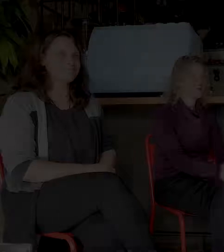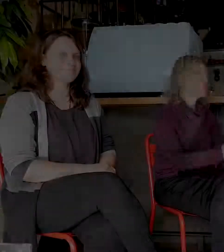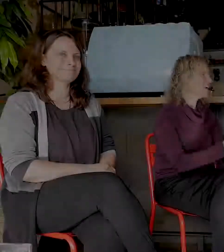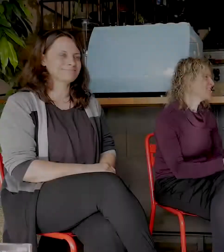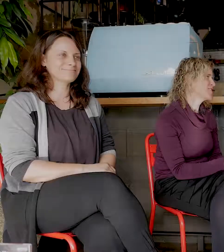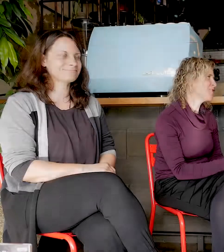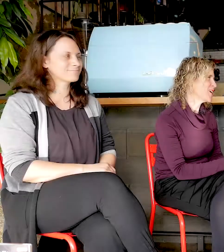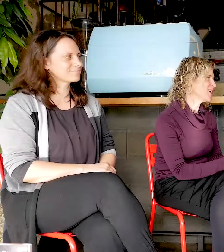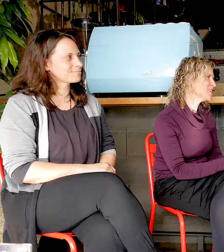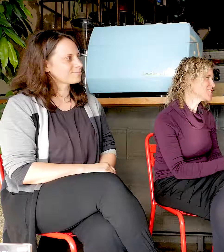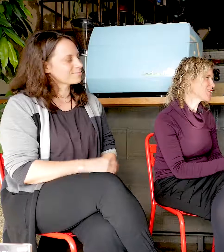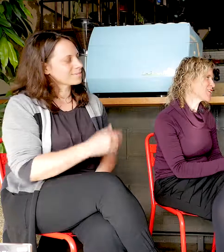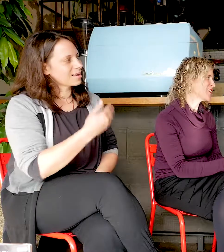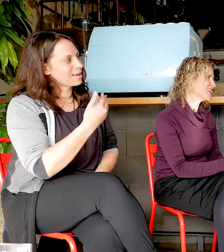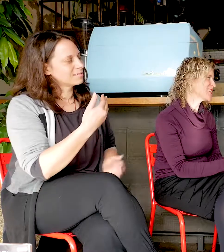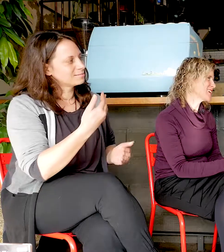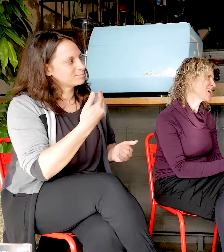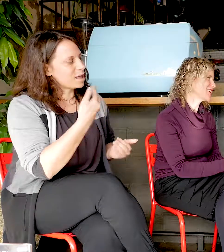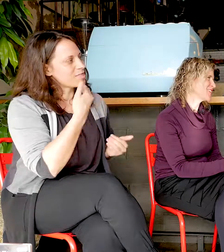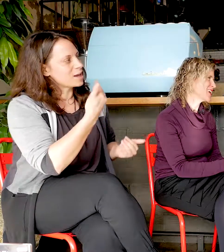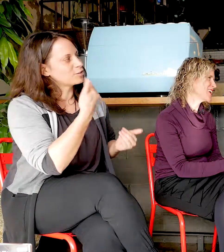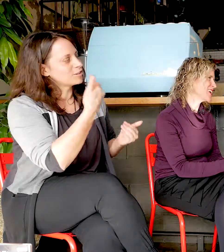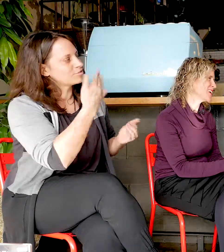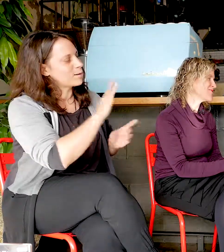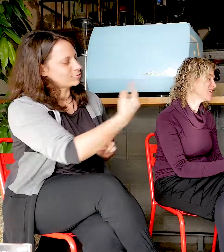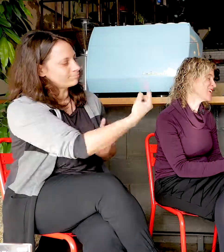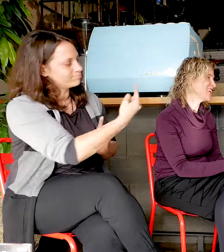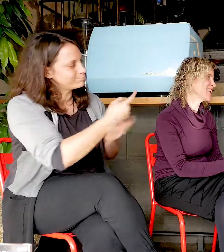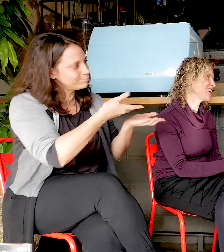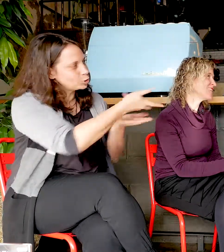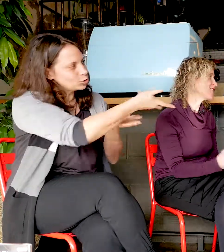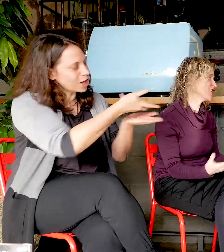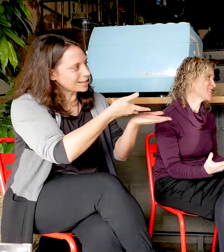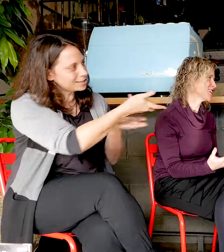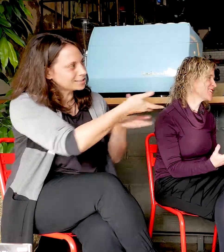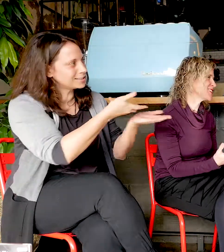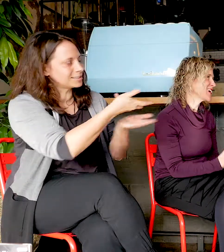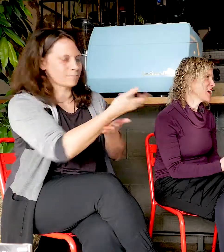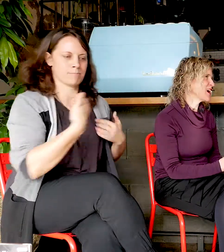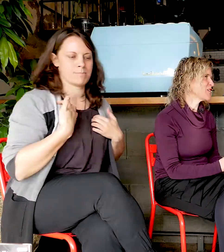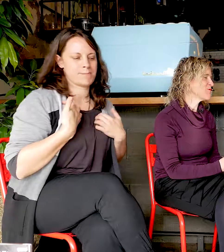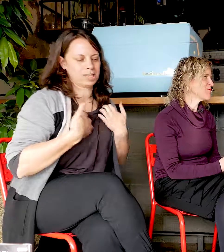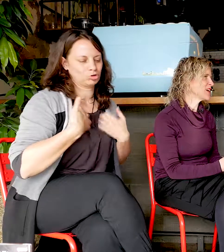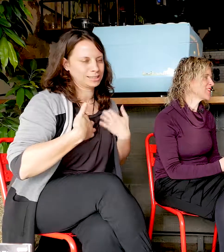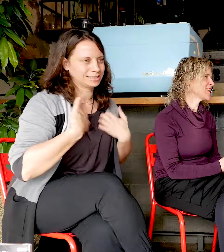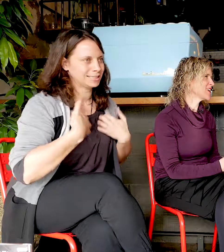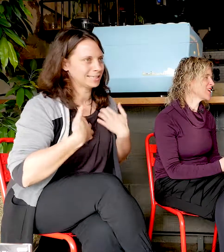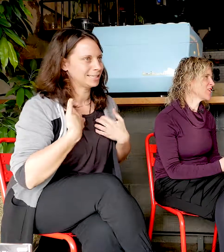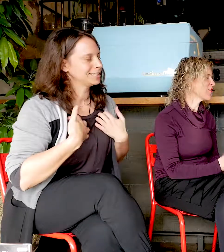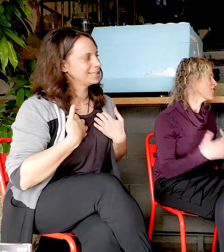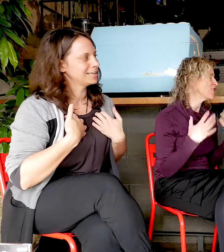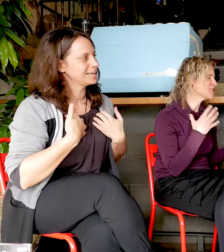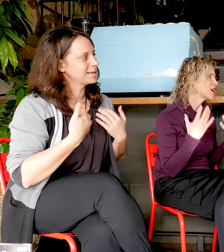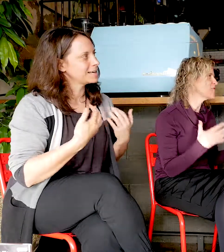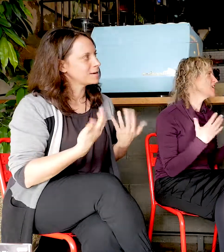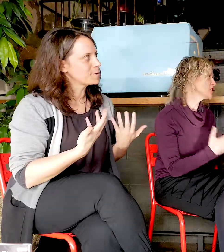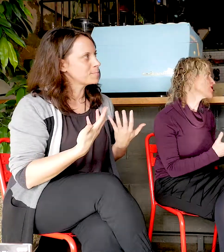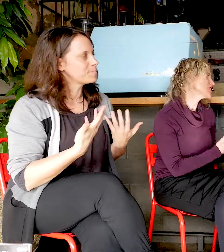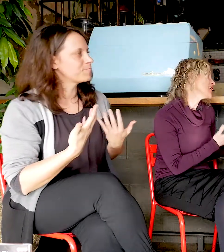Thanks so much for coming to chat to me. I'm really interested and I think the first thing I'm really interested in